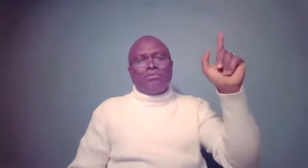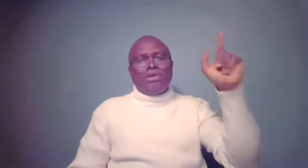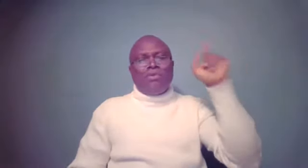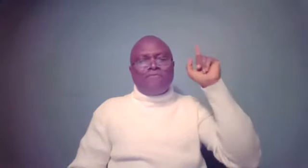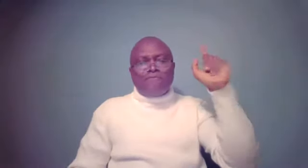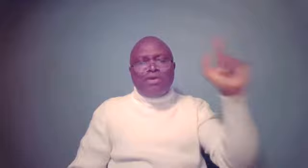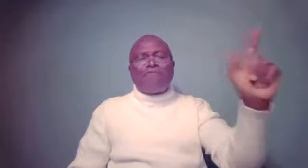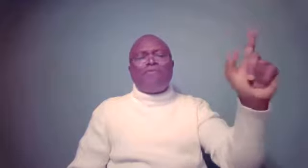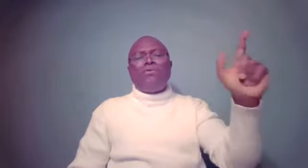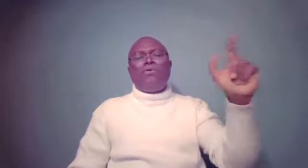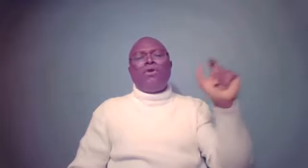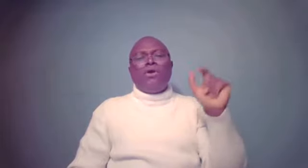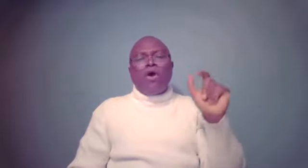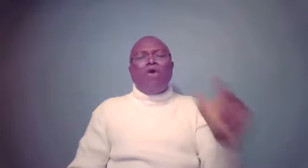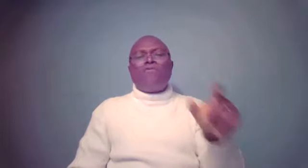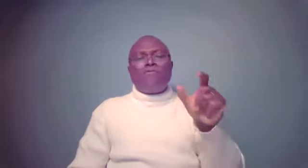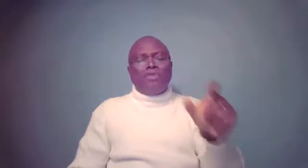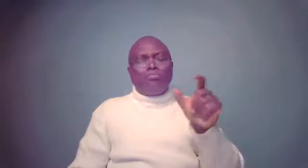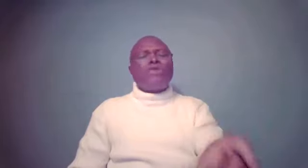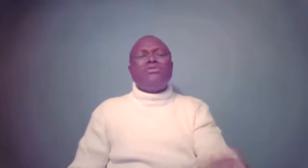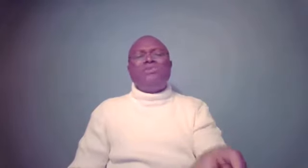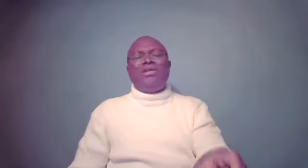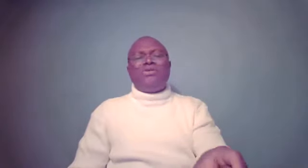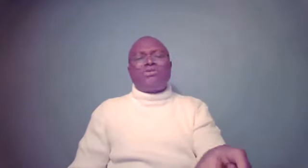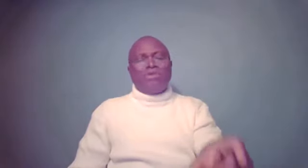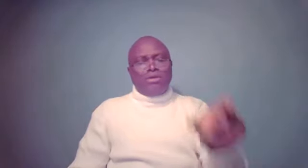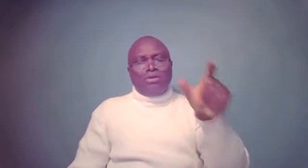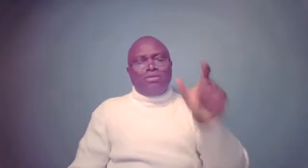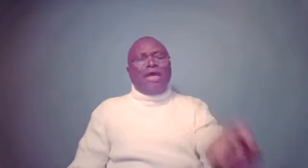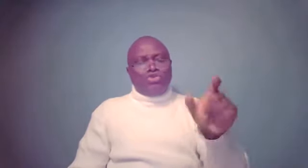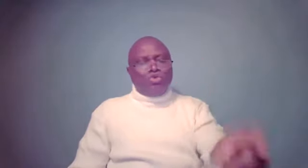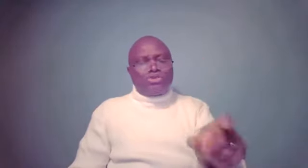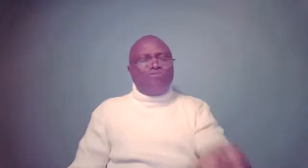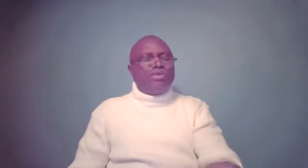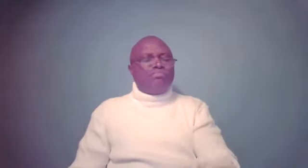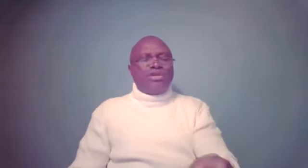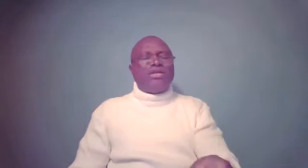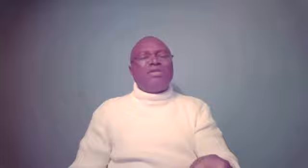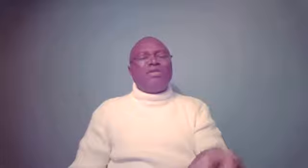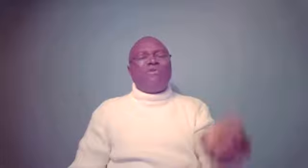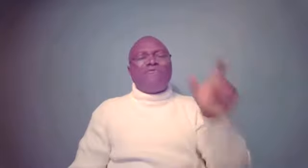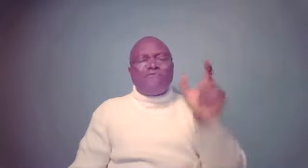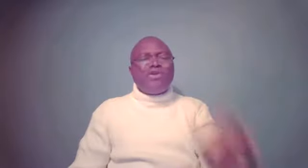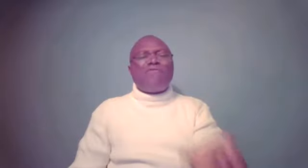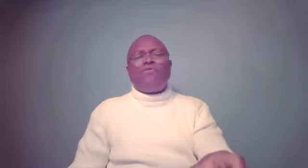They were fearful of the possibilities that Joseph presented. They were fearful